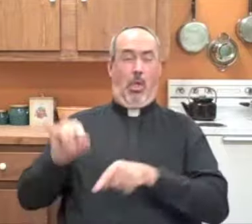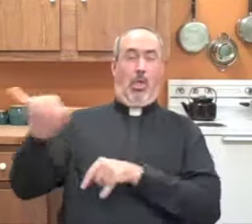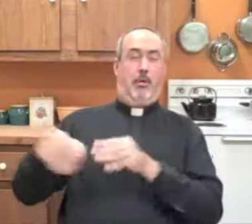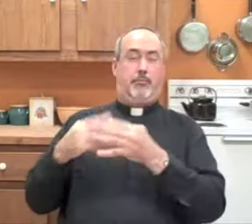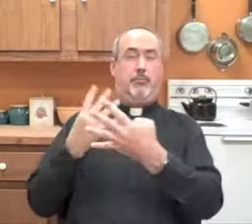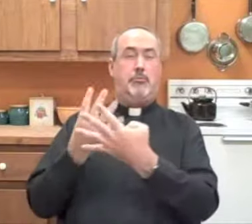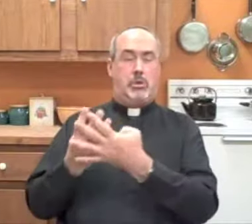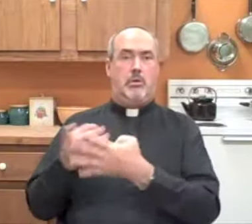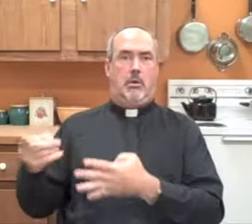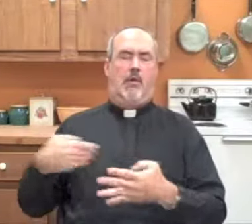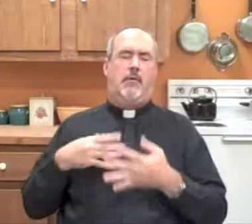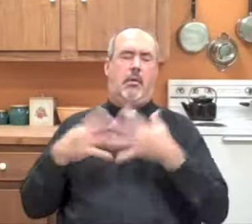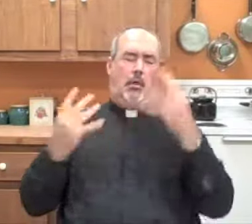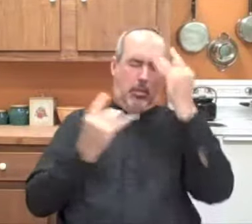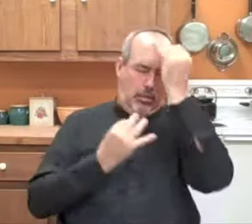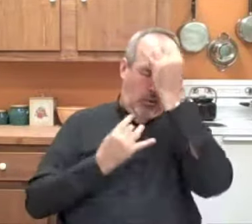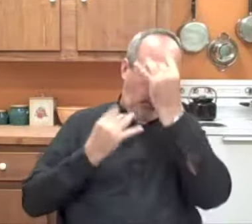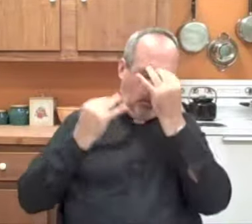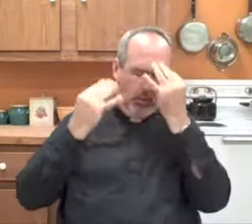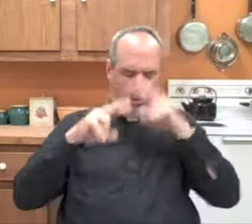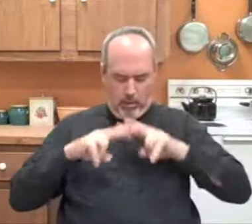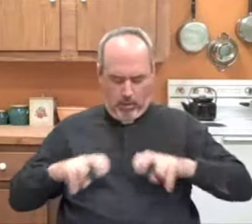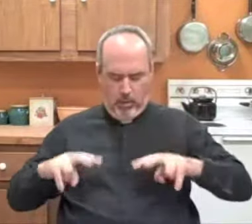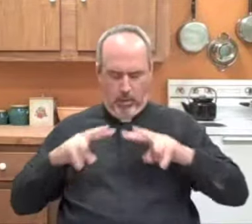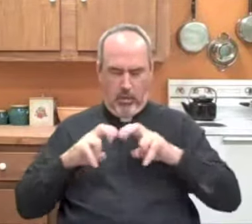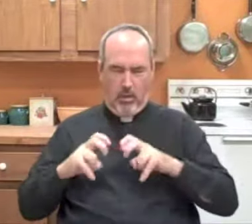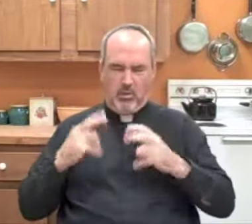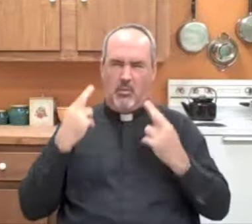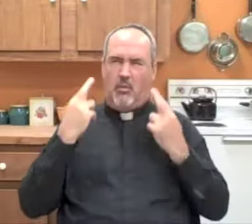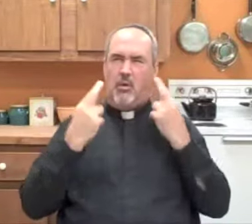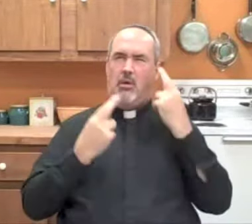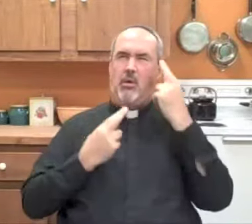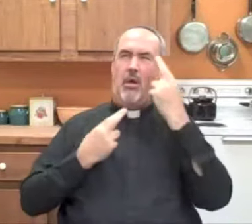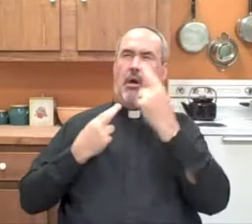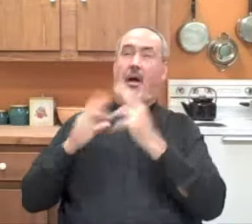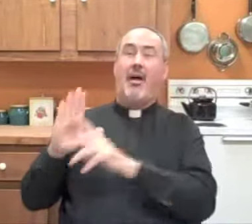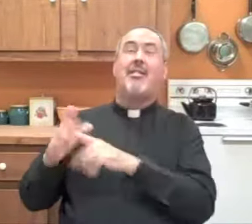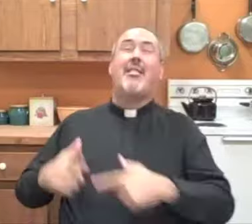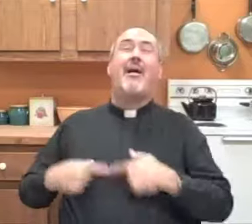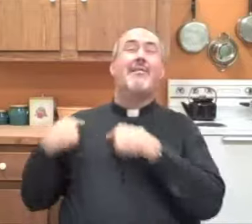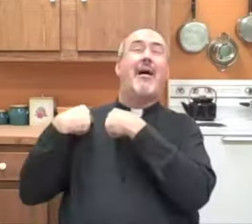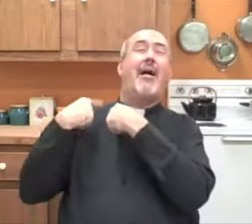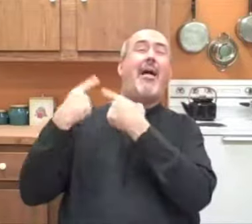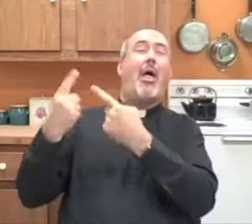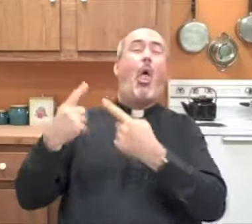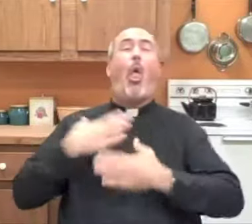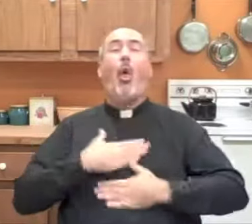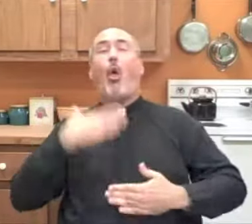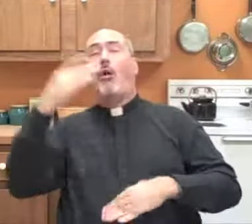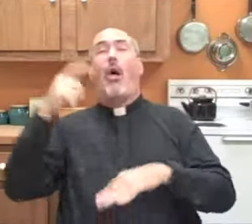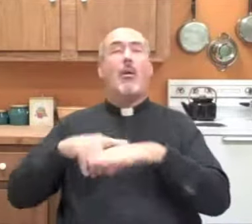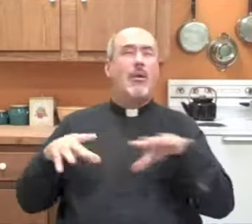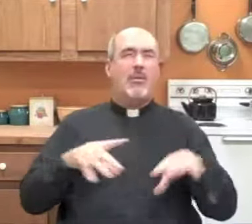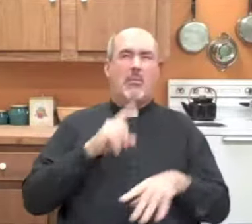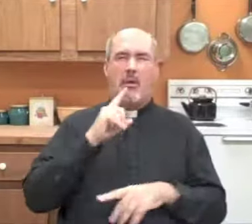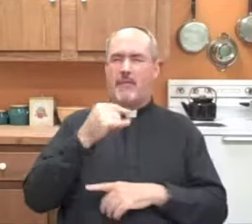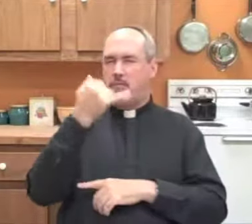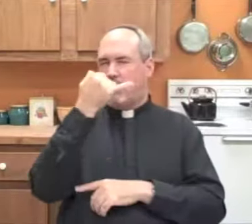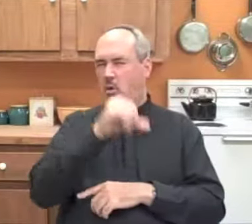one year. During that time in jail, he had a lot of time to contemplate and think about his life, and think about his life up